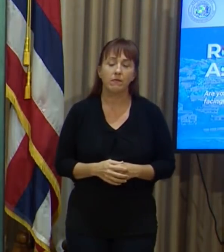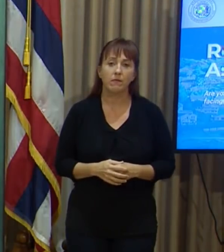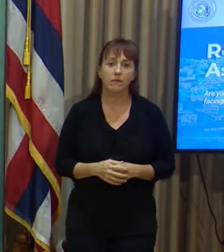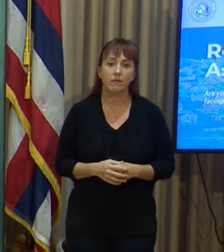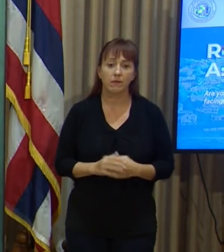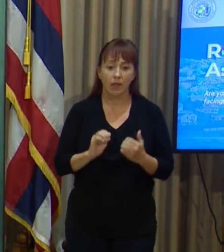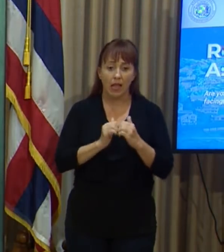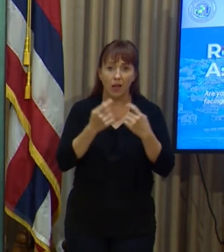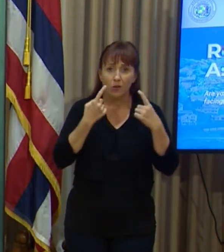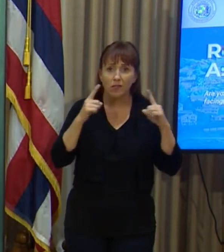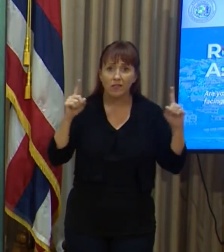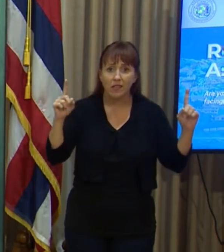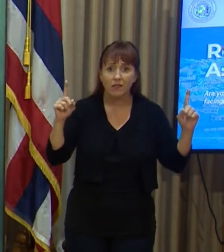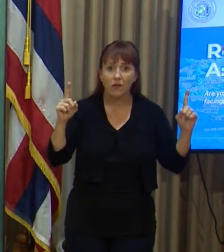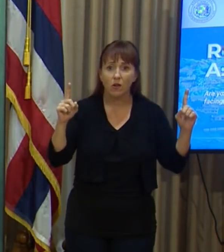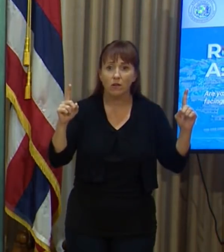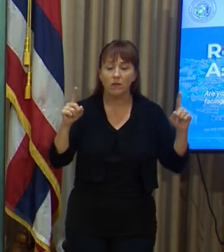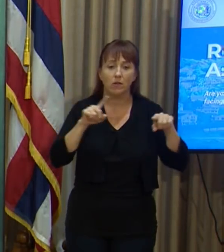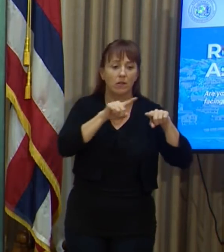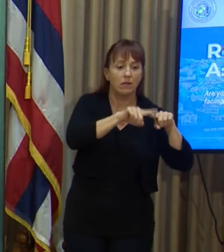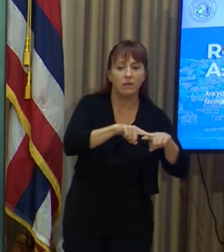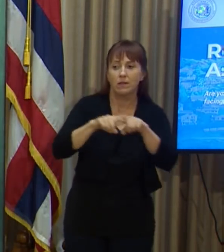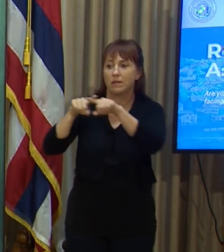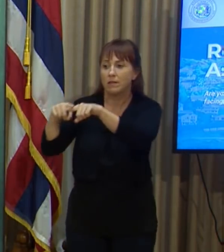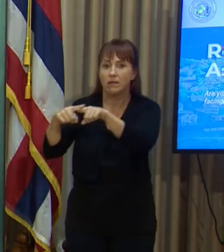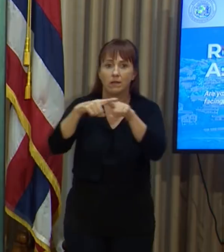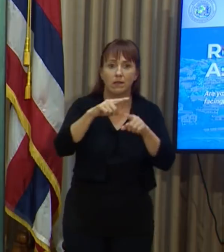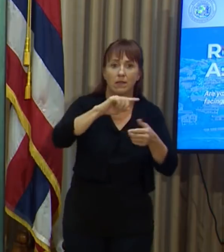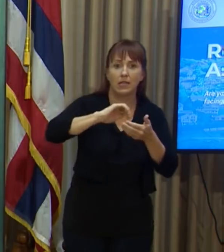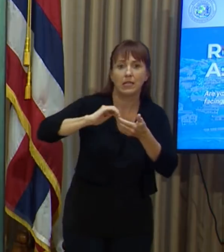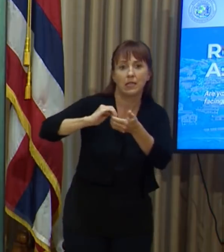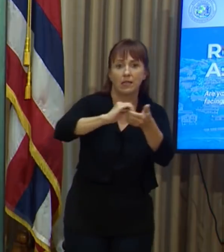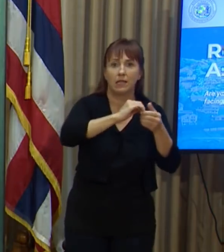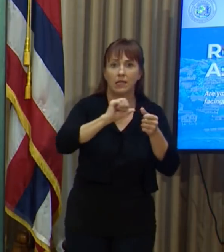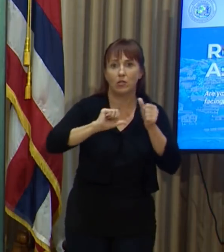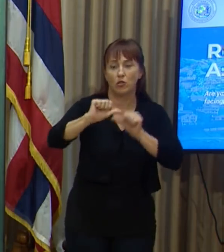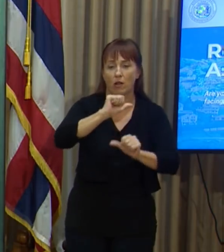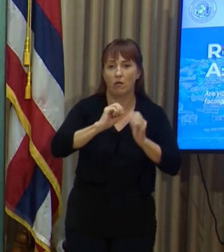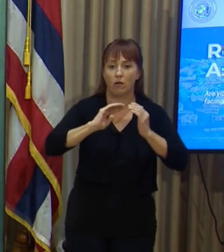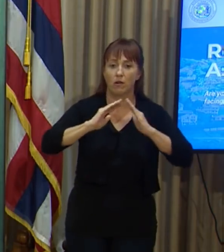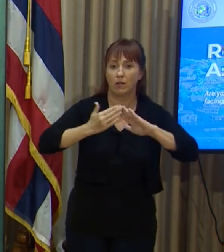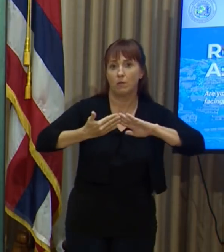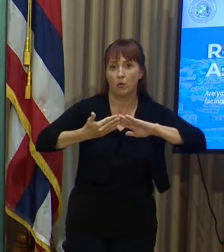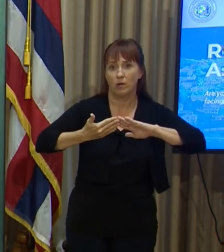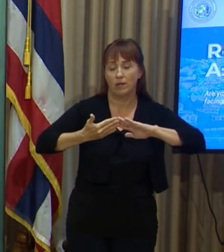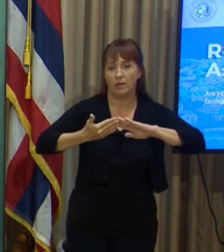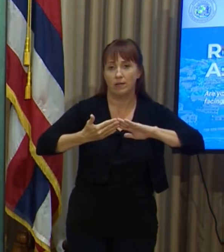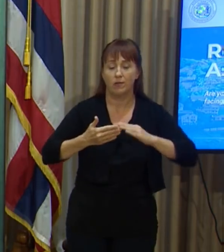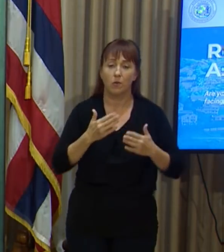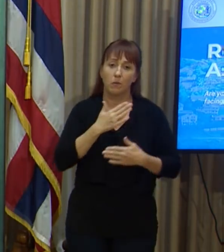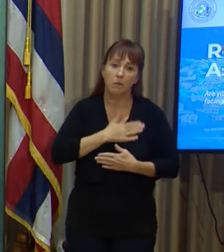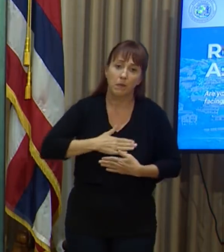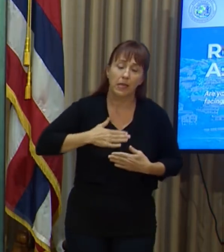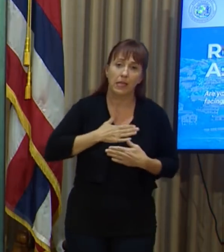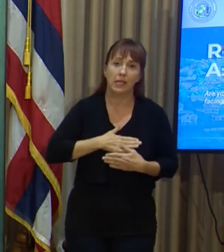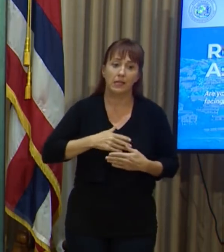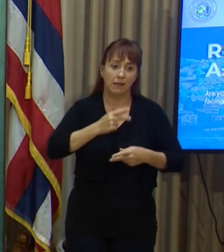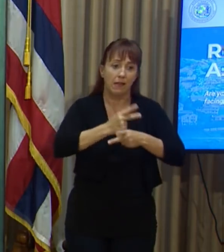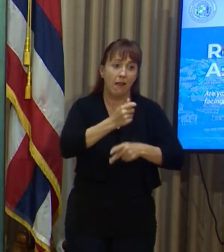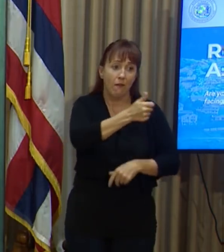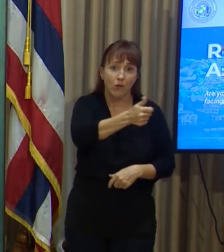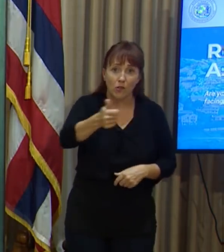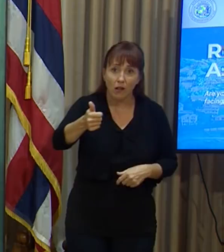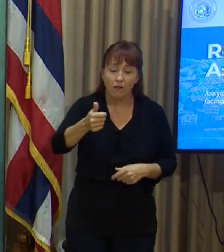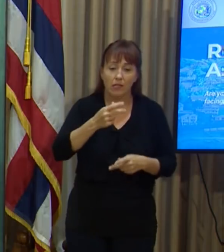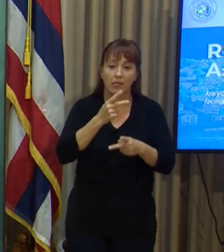only be successful together as a community to control COVID-19. So please take care of